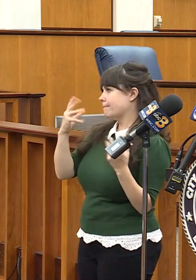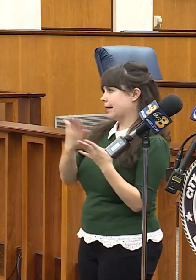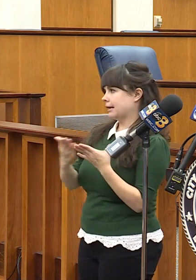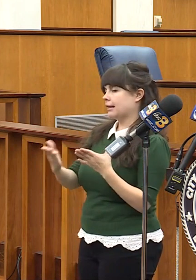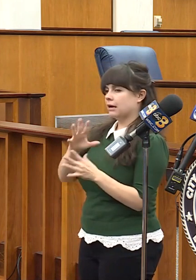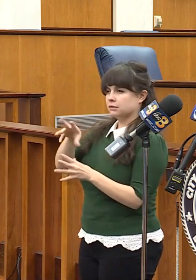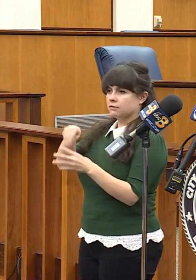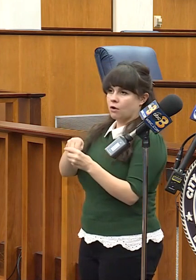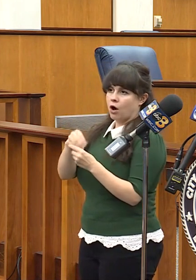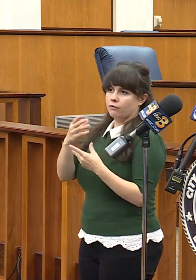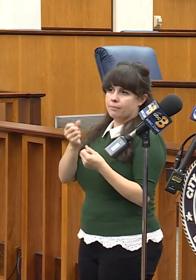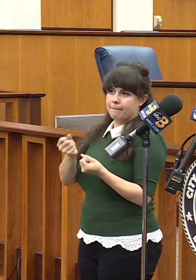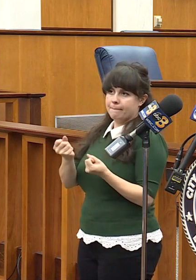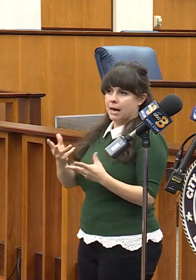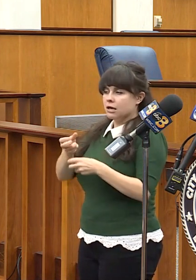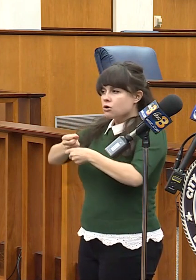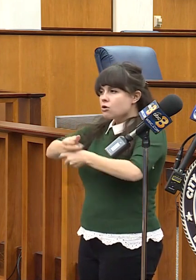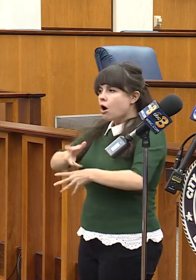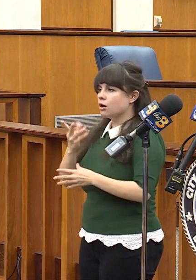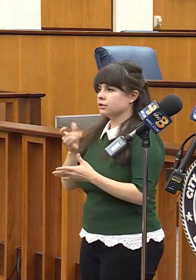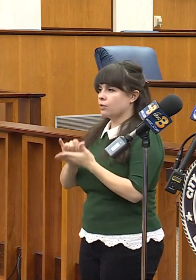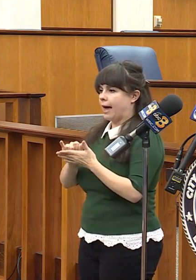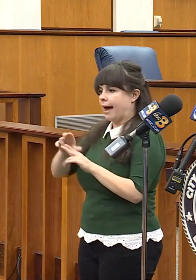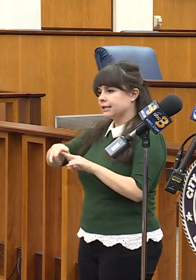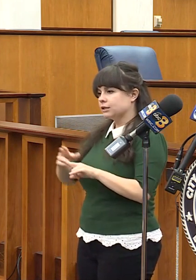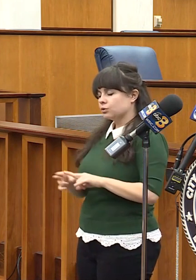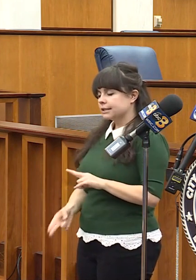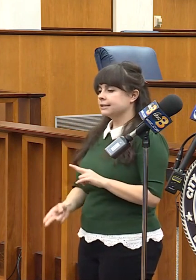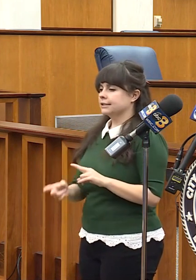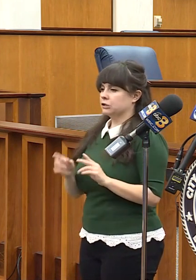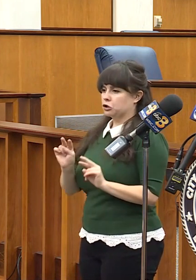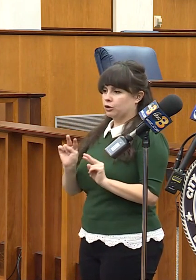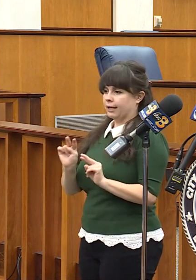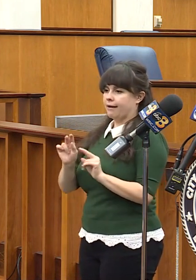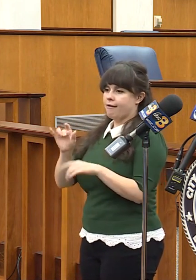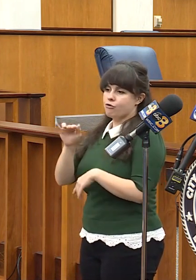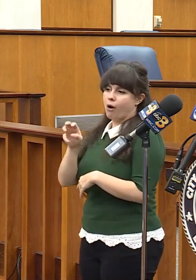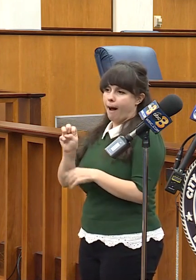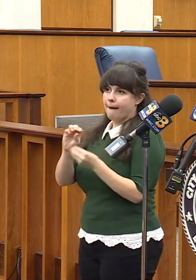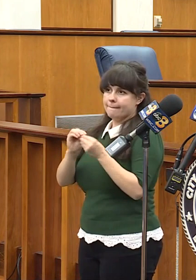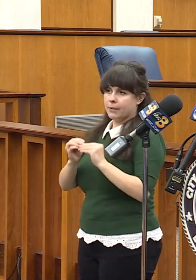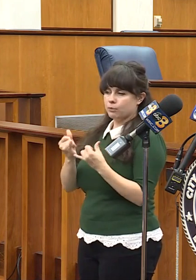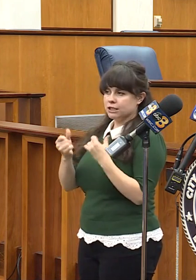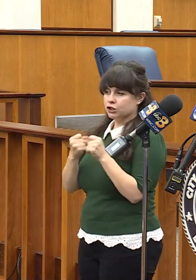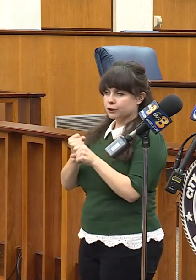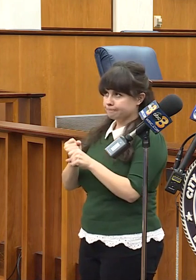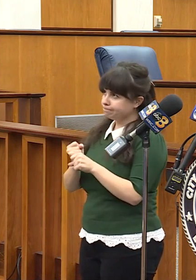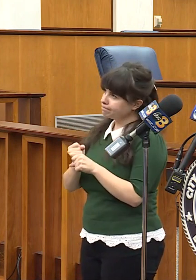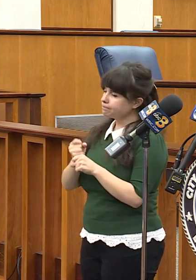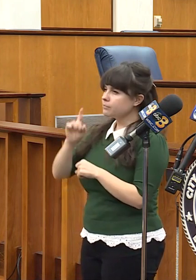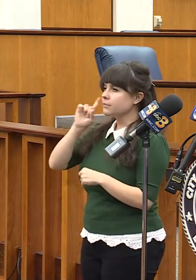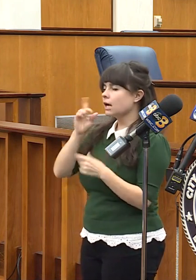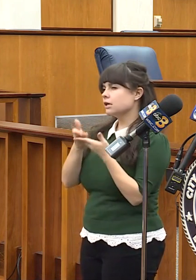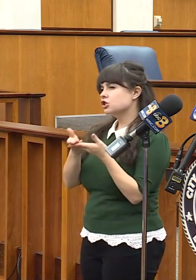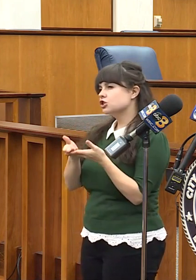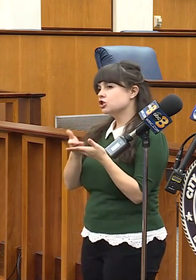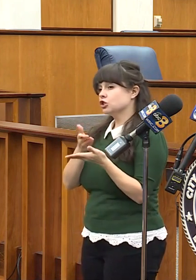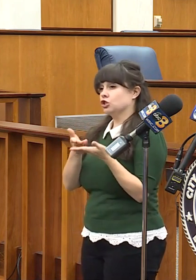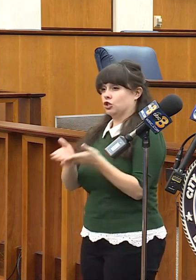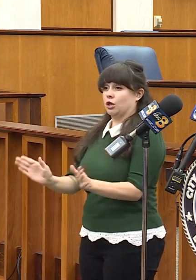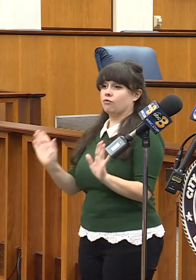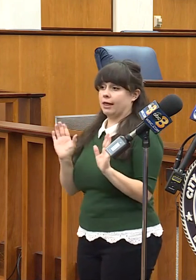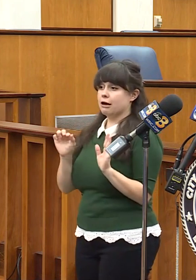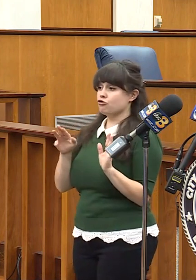when looking at our crime statistics this year. I think crime generally across the country